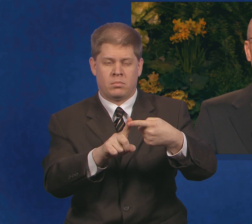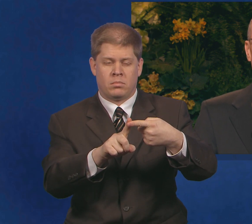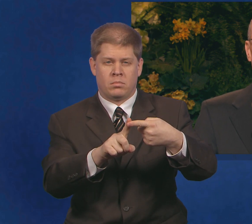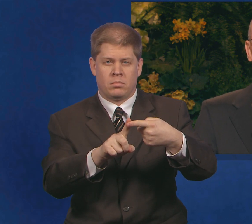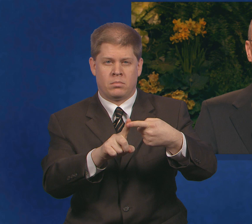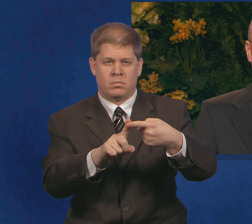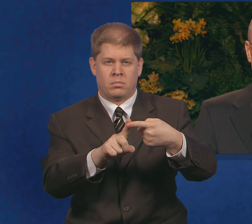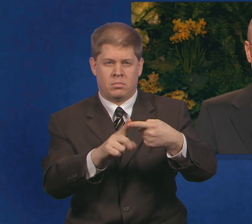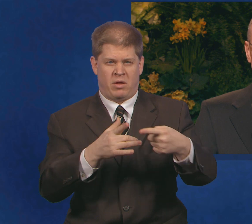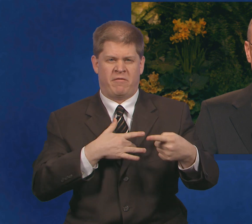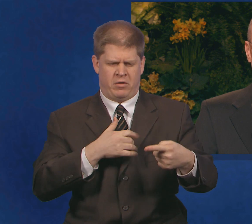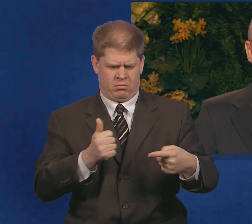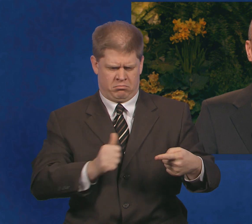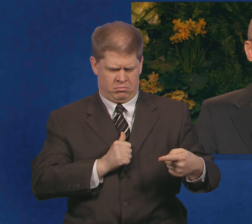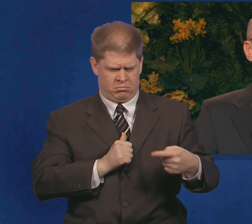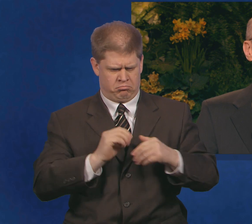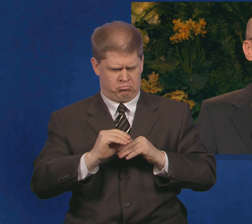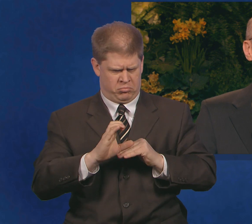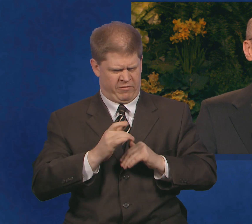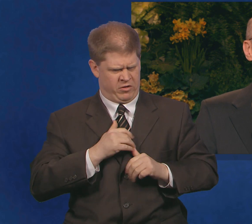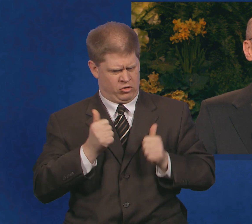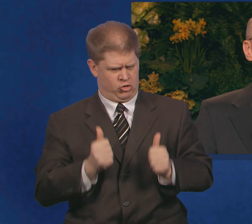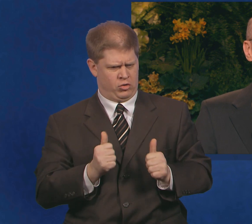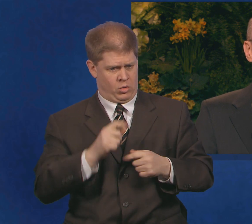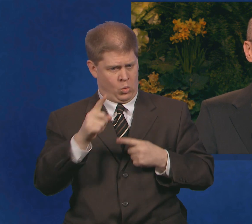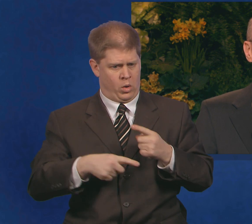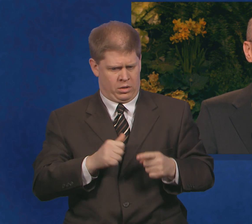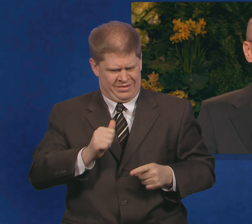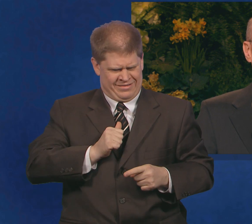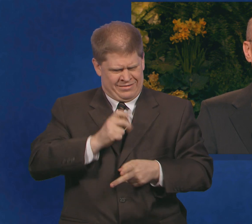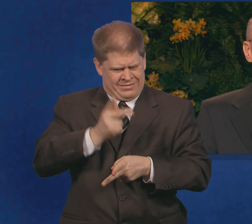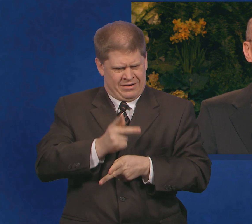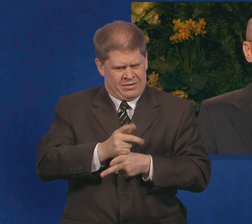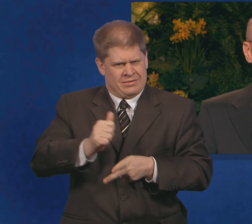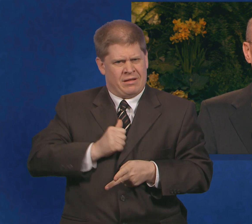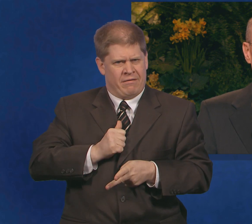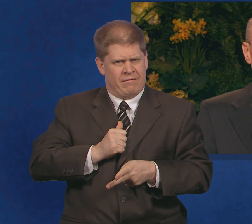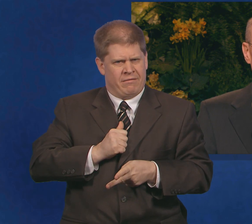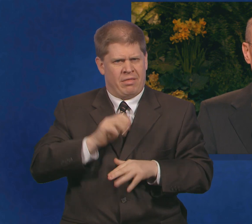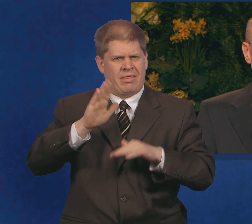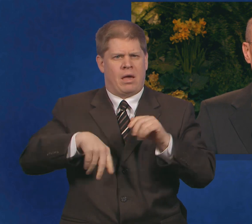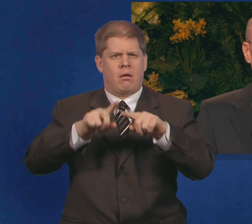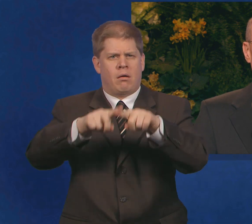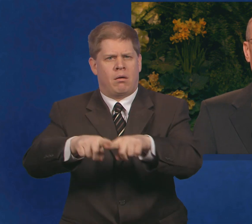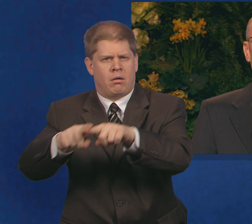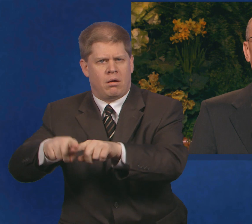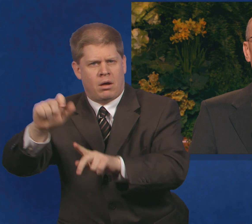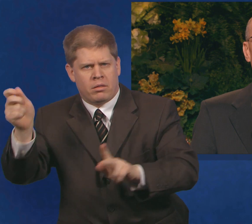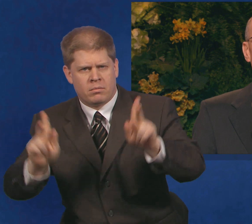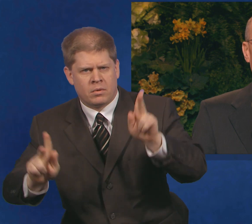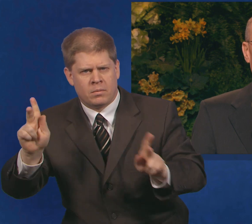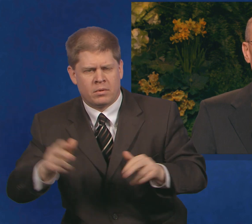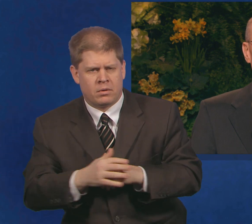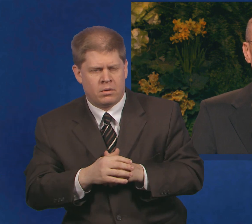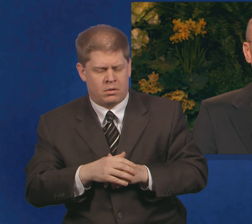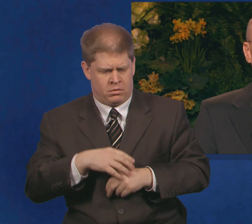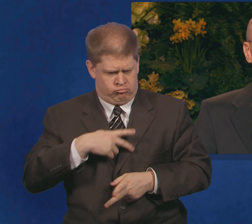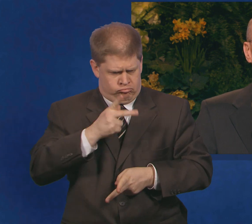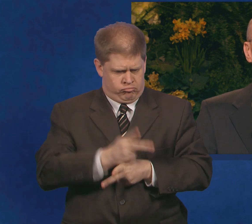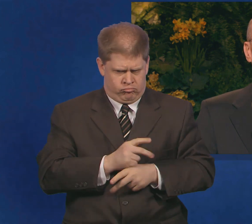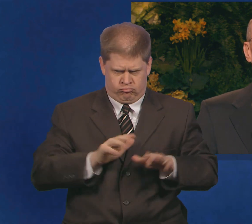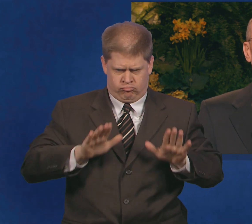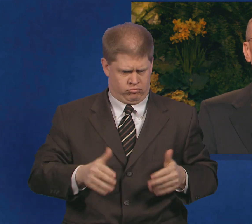more self-respect when they can provide for themselves and their family and then reach out